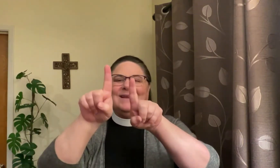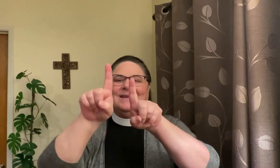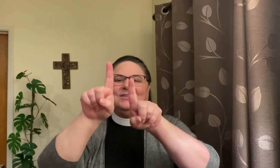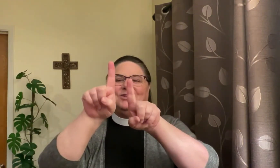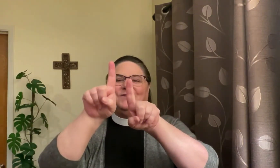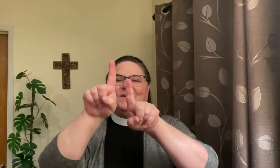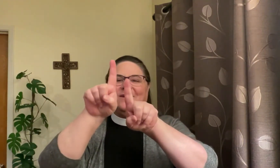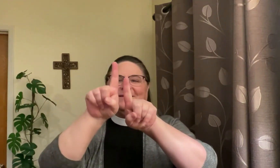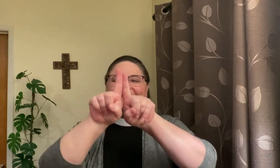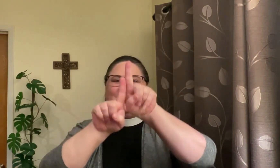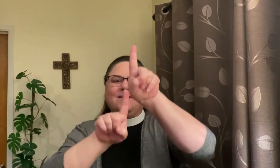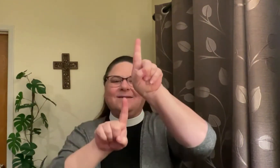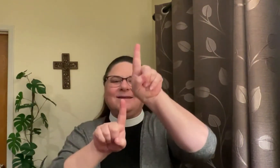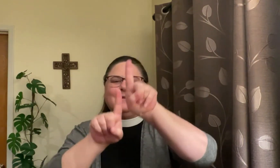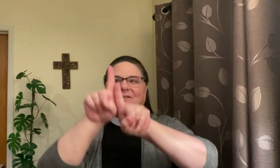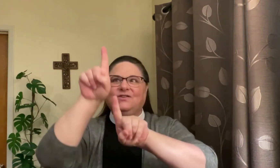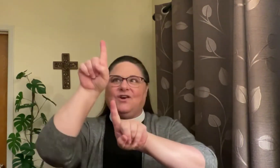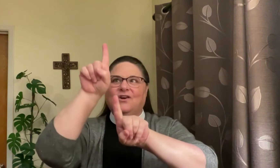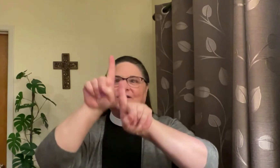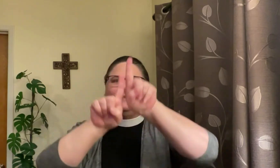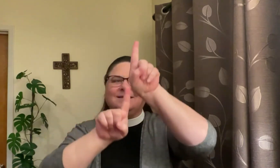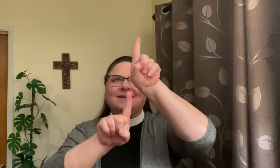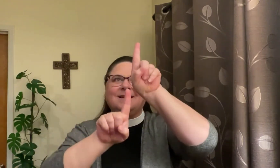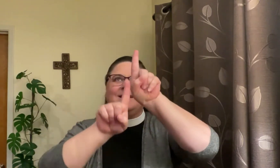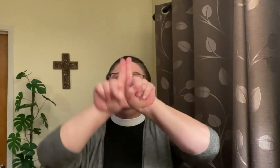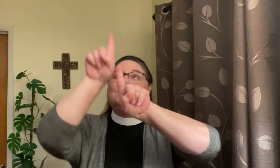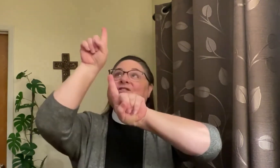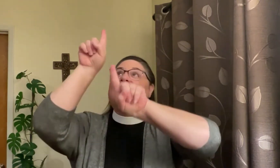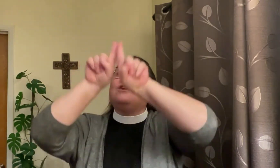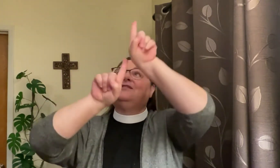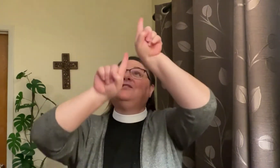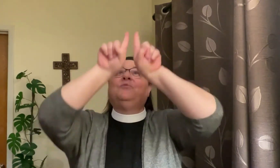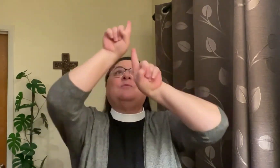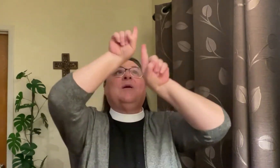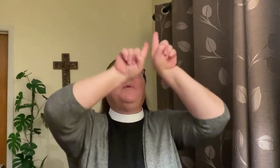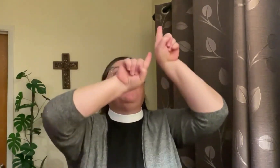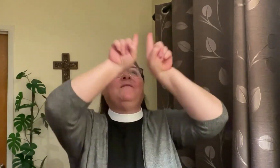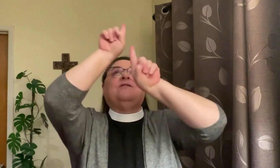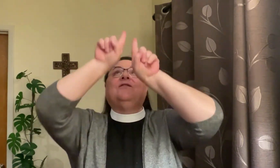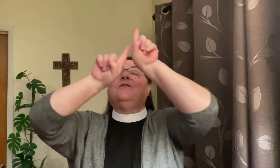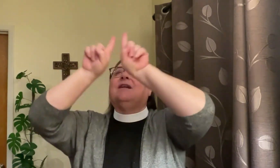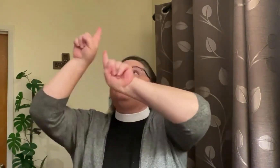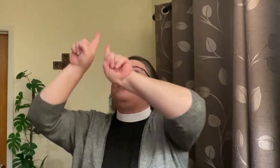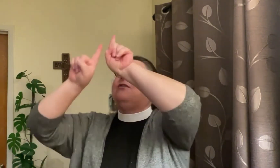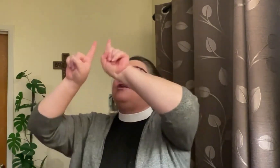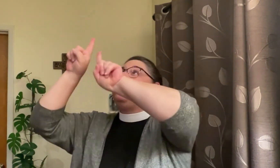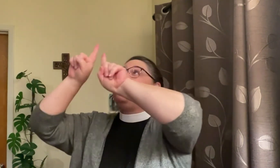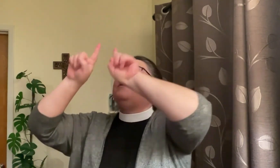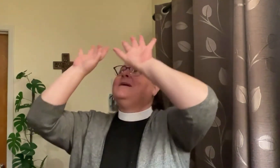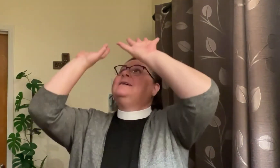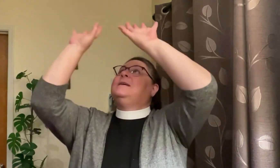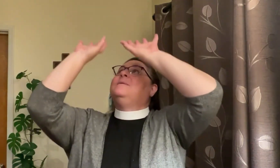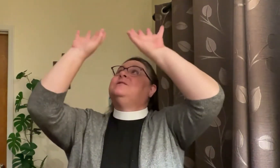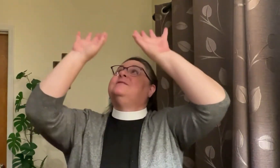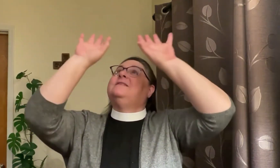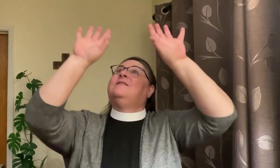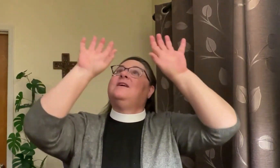it's two fingers together stars stars you can put them up above you too you can have stars all above you sometimes there's even